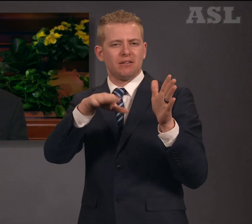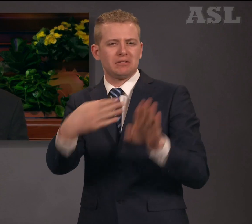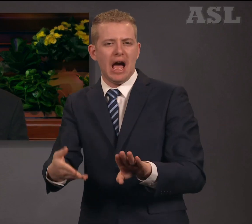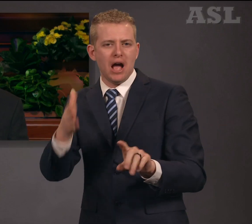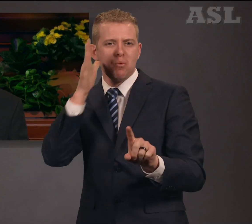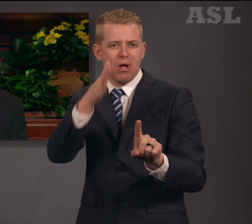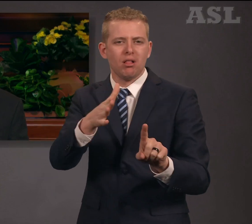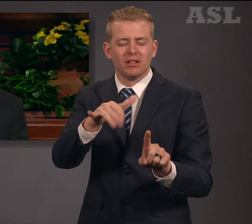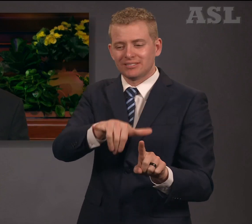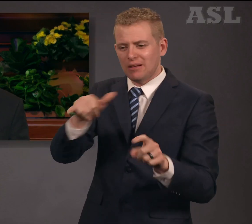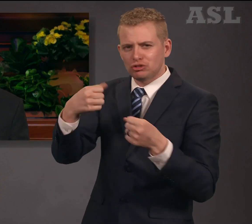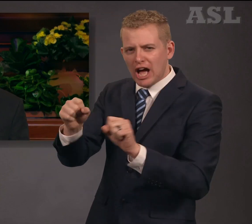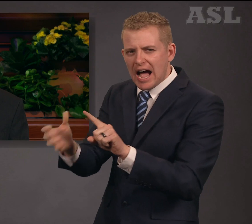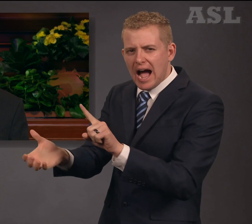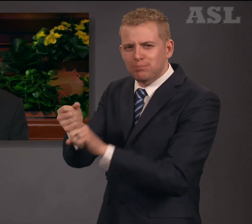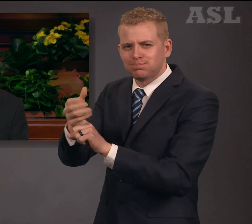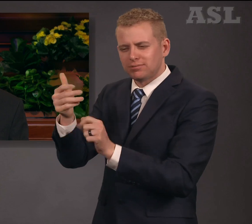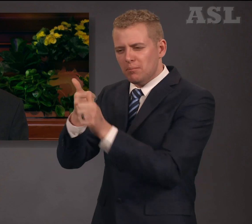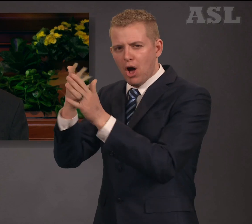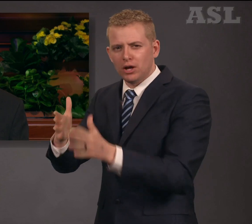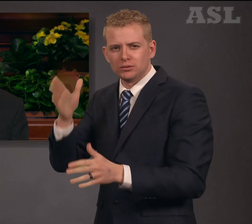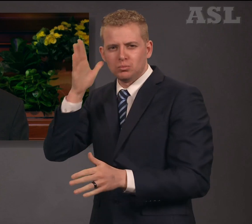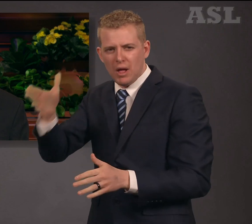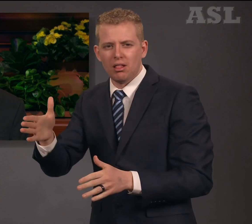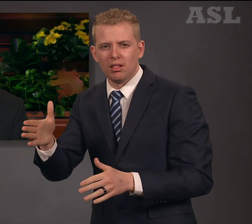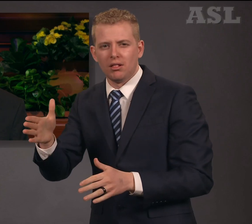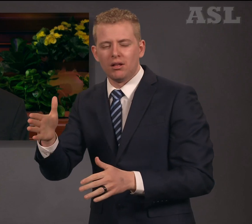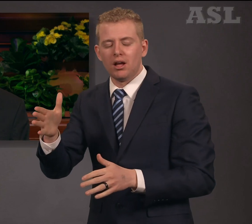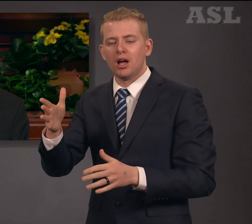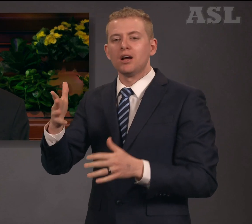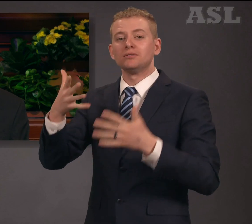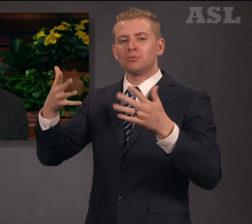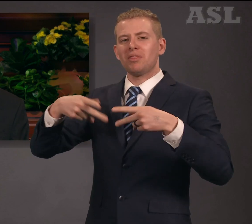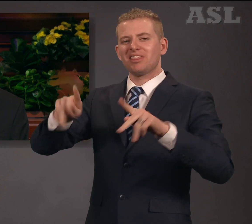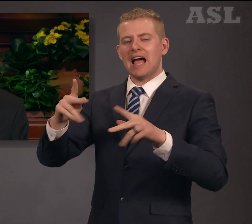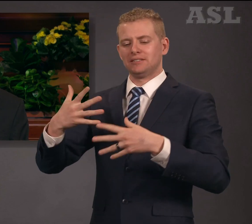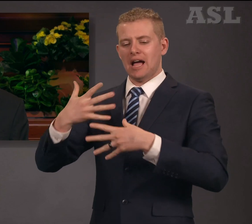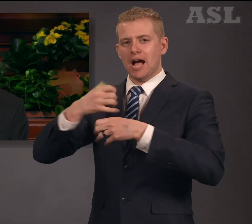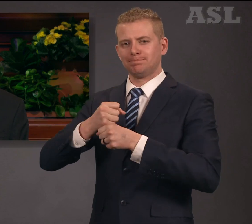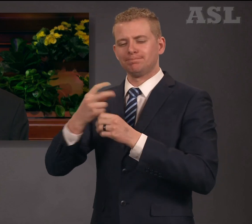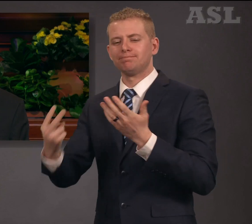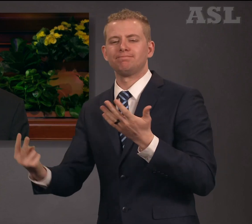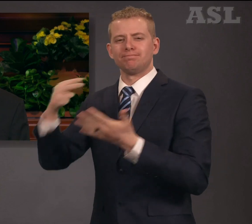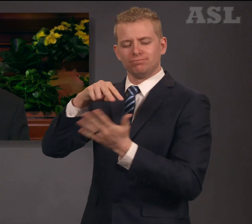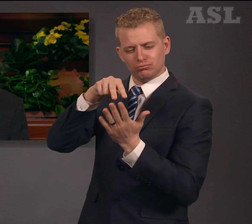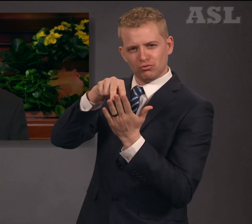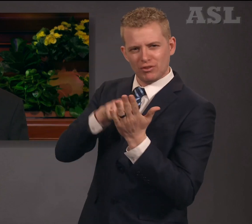come upon His disciples. Here are the Savior's words.